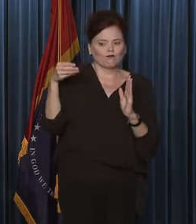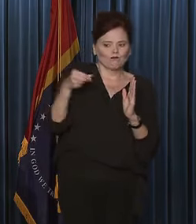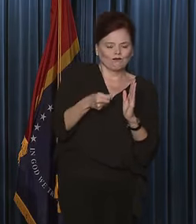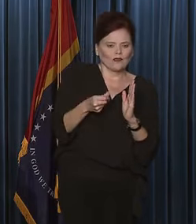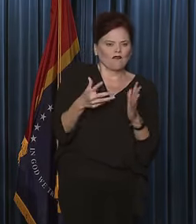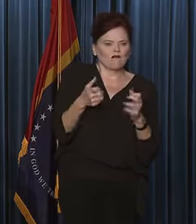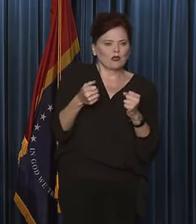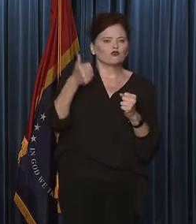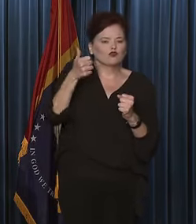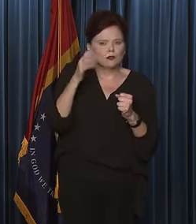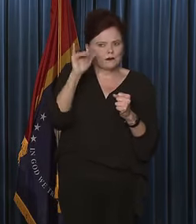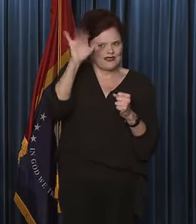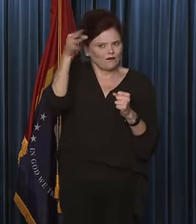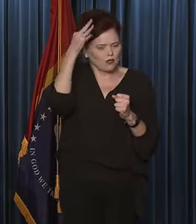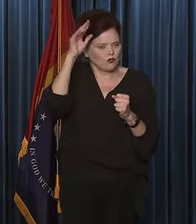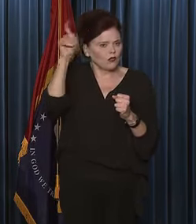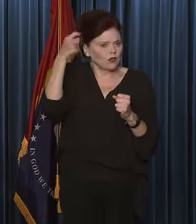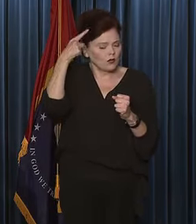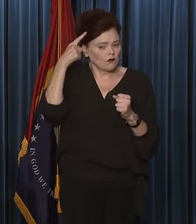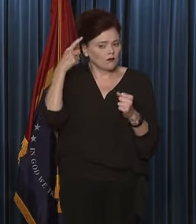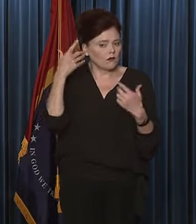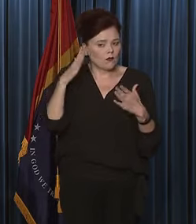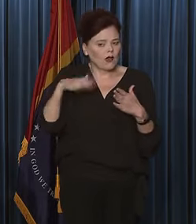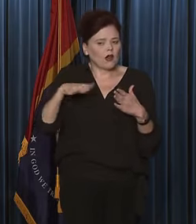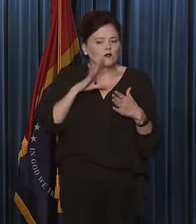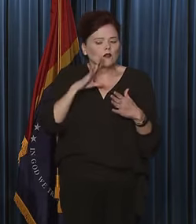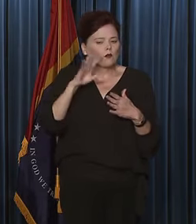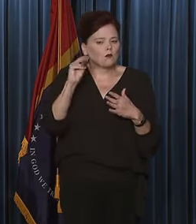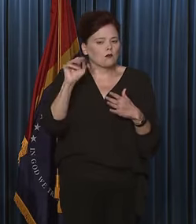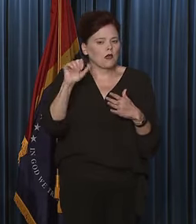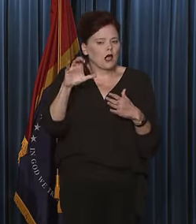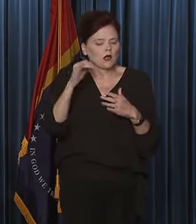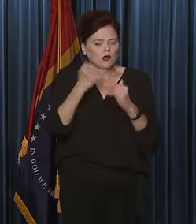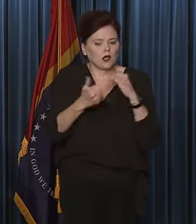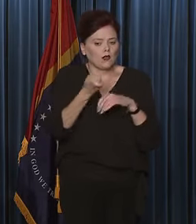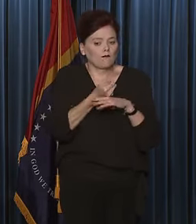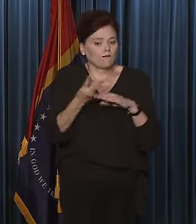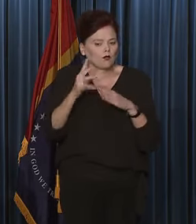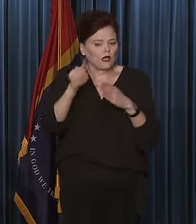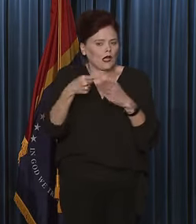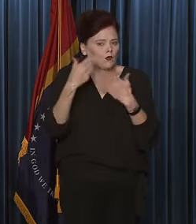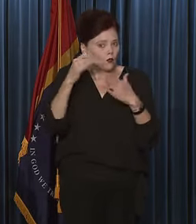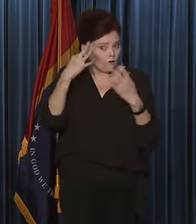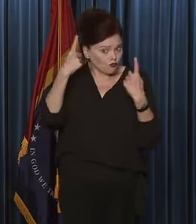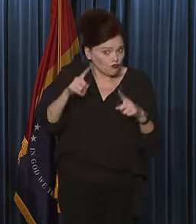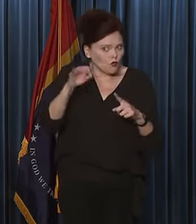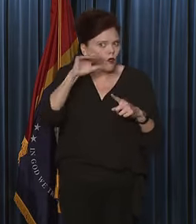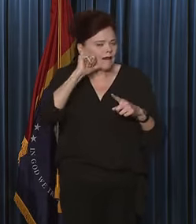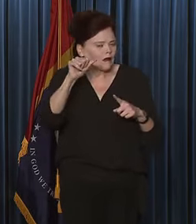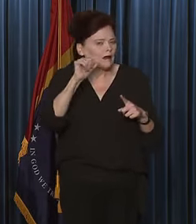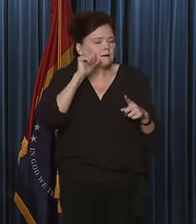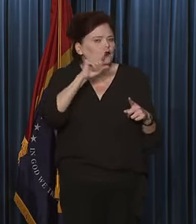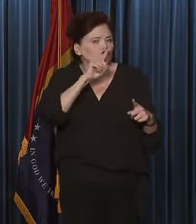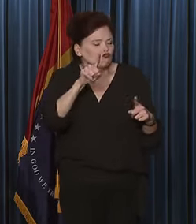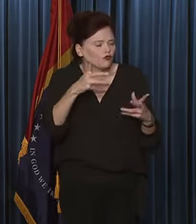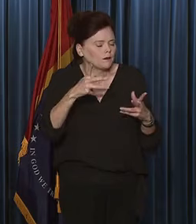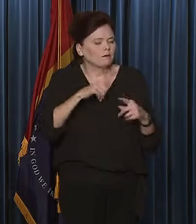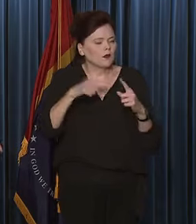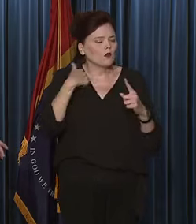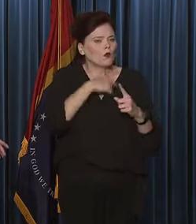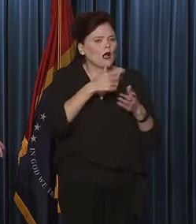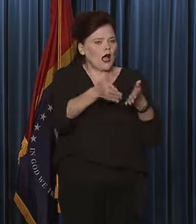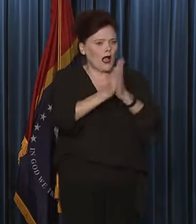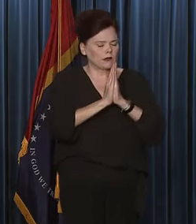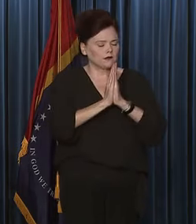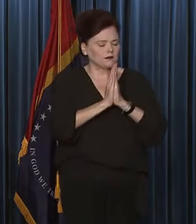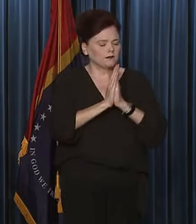by the feds. I don't know if they, I haven't talked to Mac in the last few hours. I don't know if they've agreed to that yet or not. But we've certainly asked for